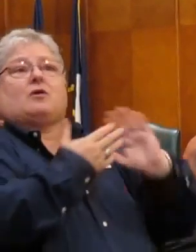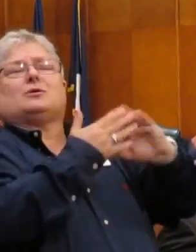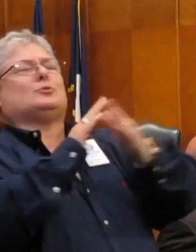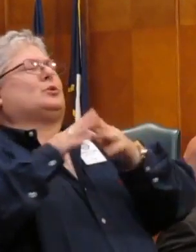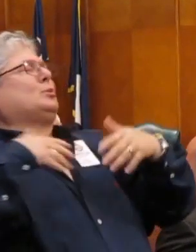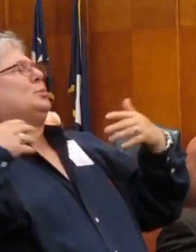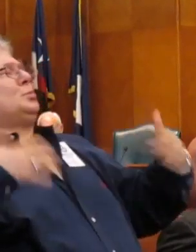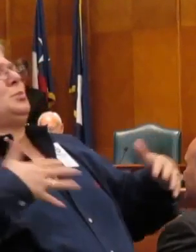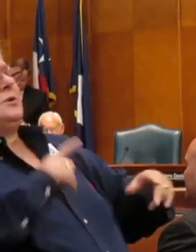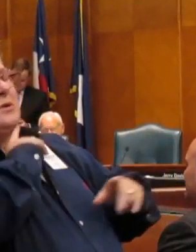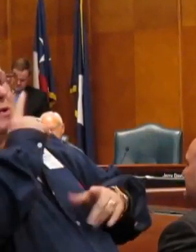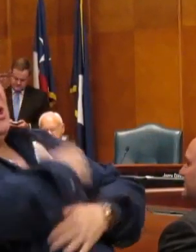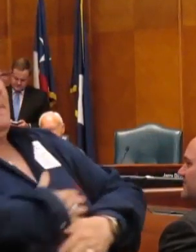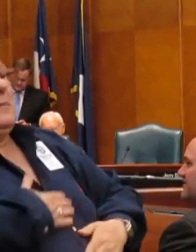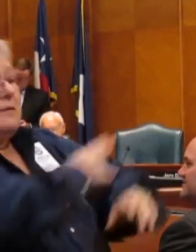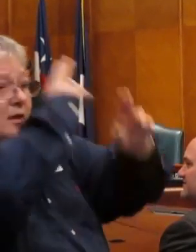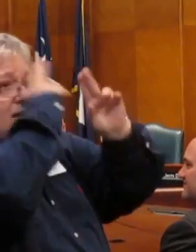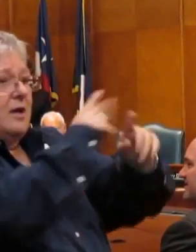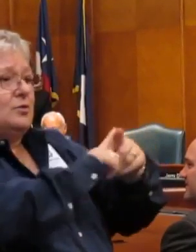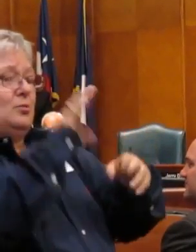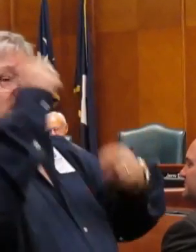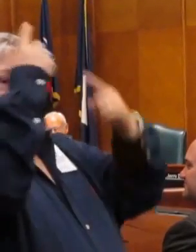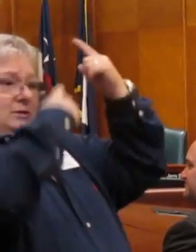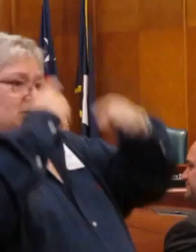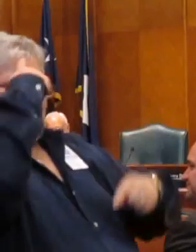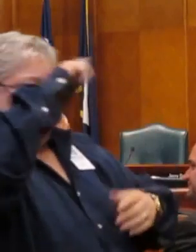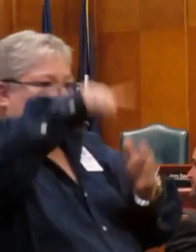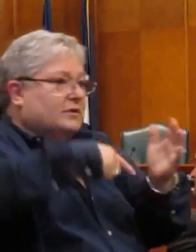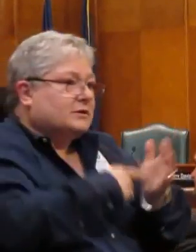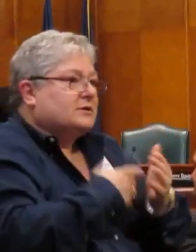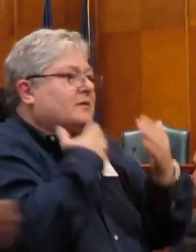just, again, a pleasure and honor to be considered for this. Thank you.